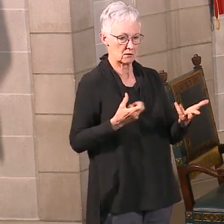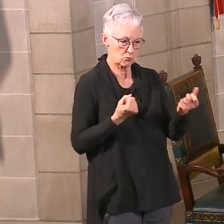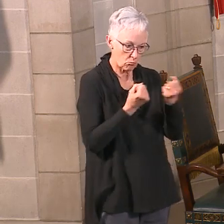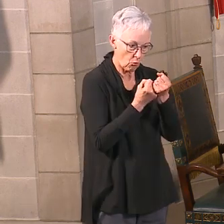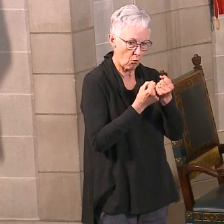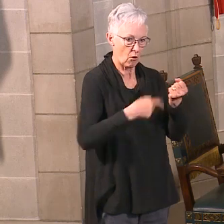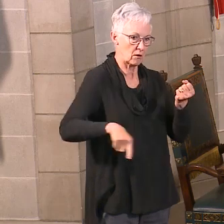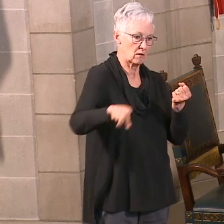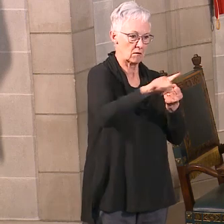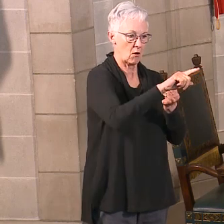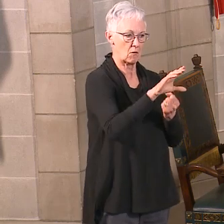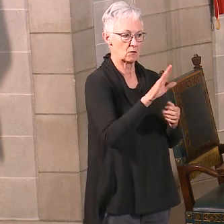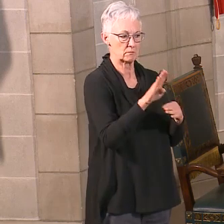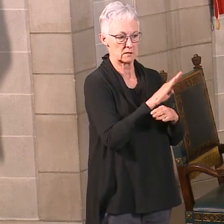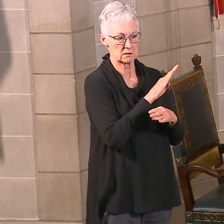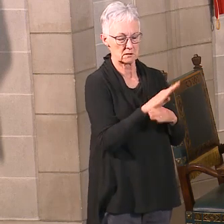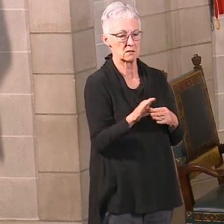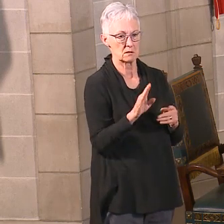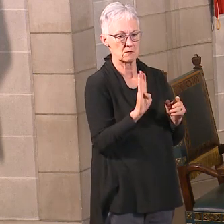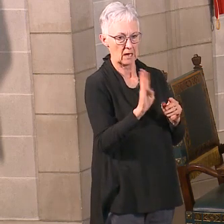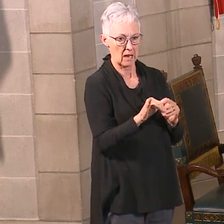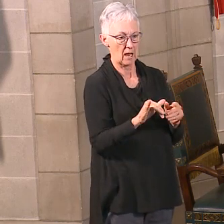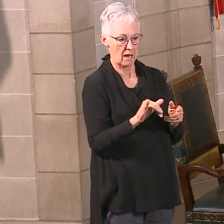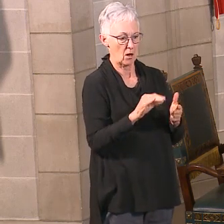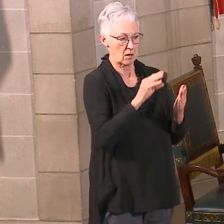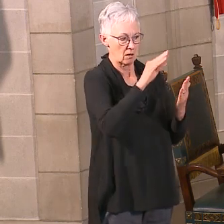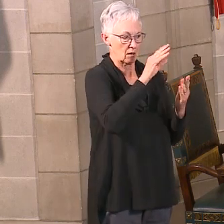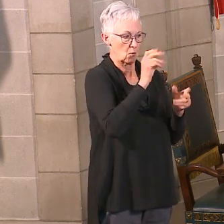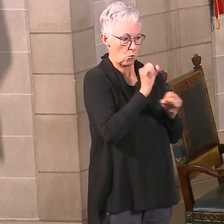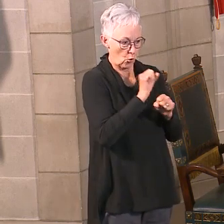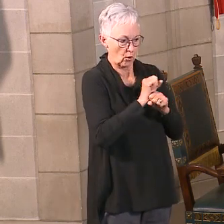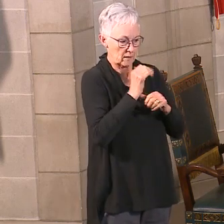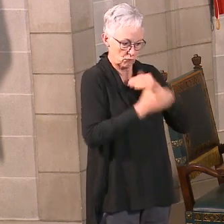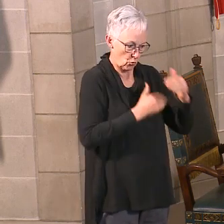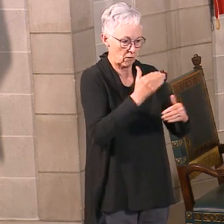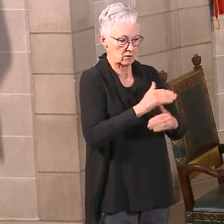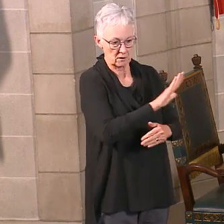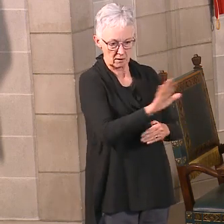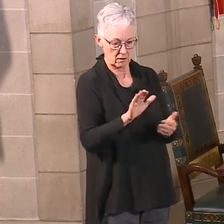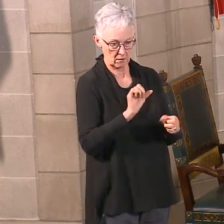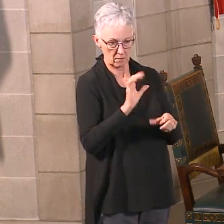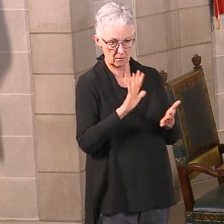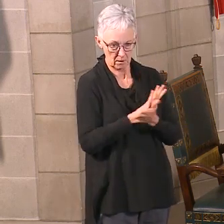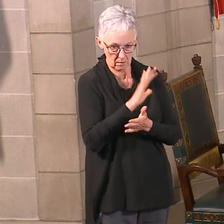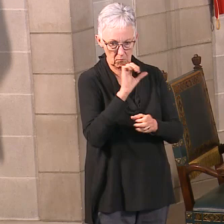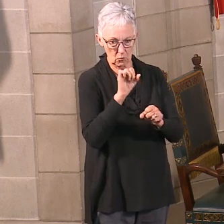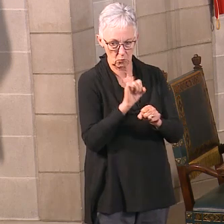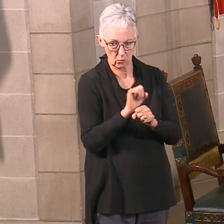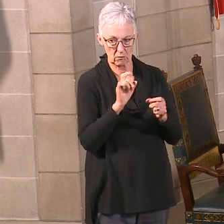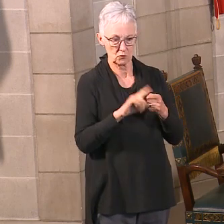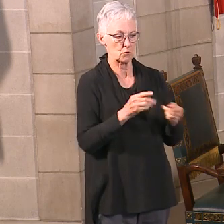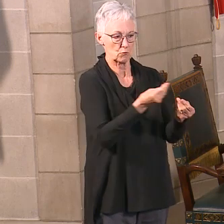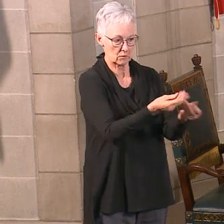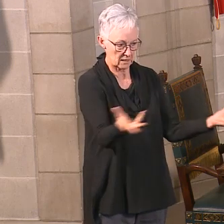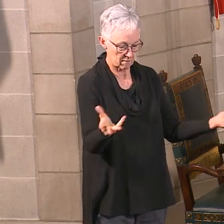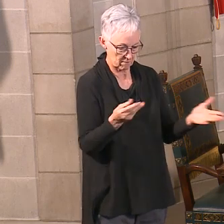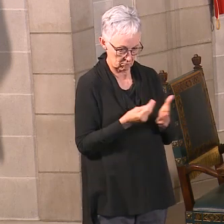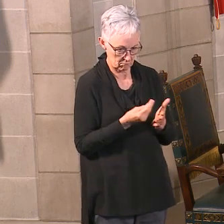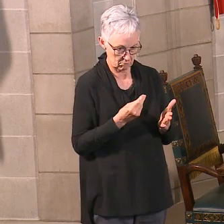to get those loans applied for with the Small Business Administration. So I want to just thank again our community bankers. I want to thank the Small